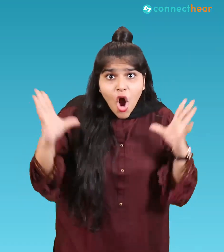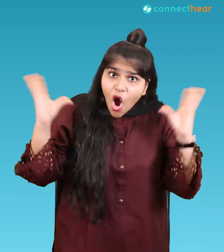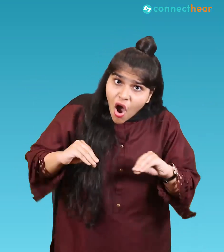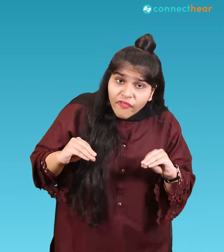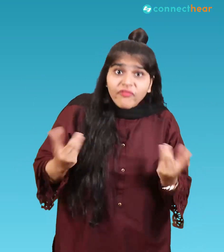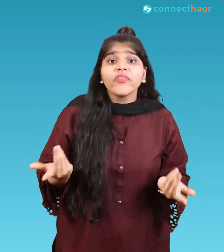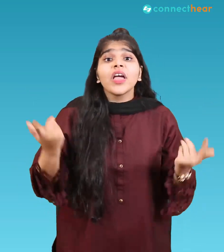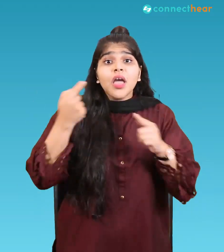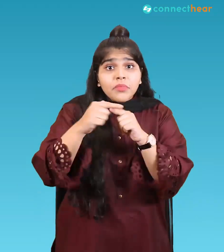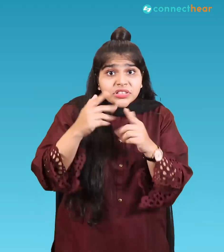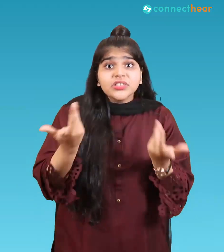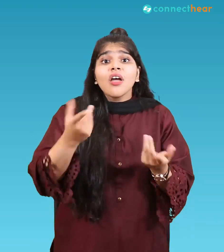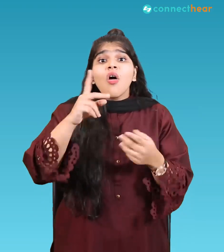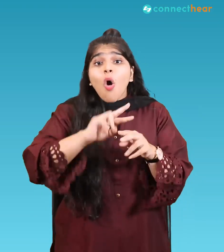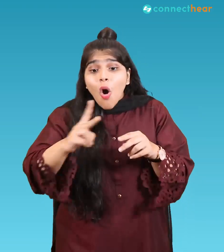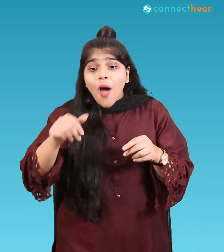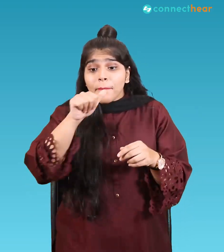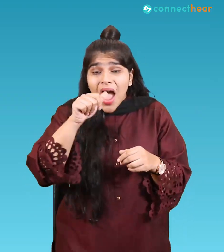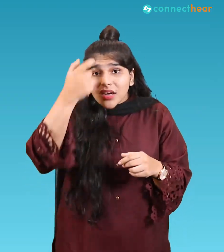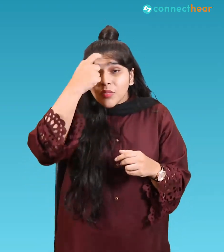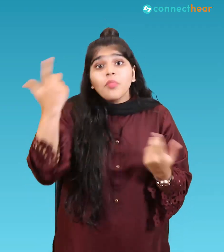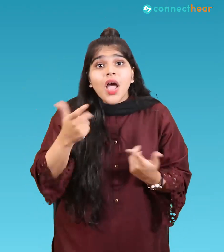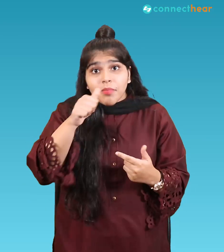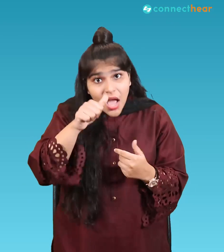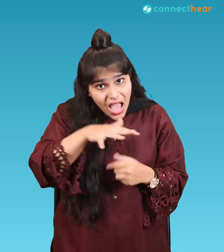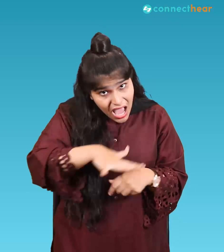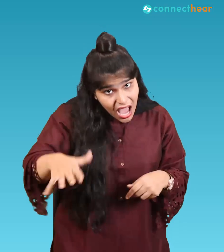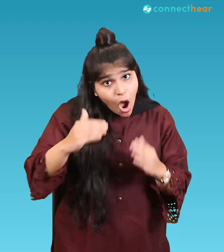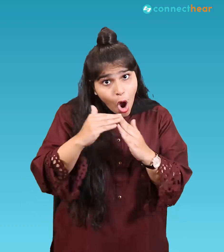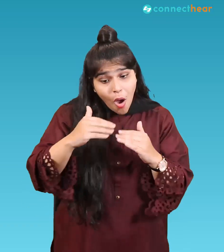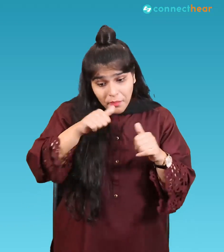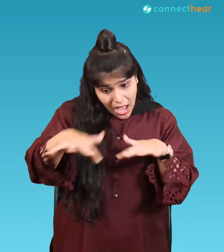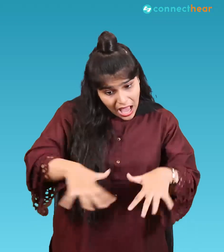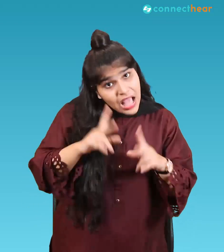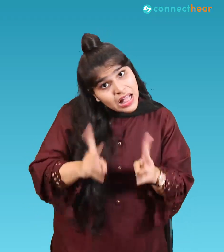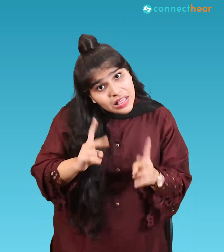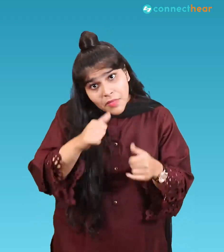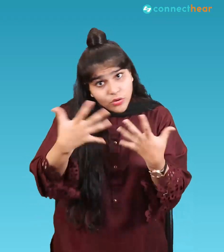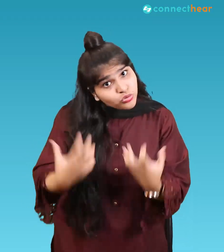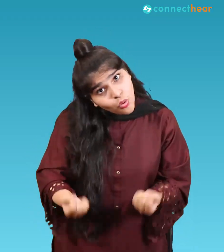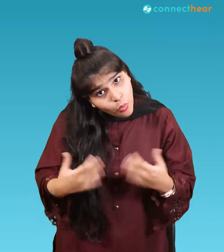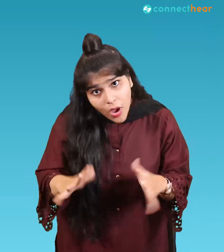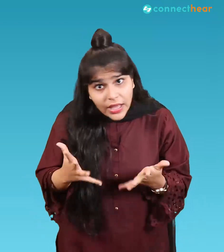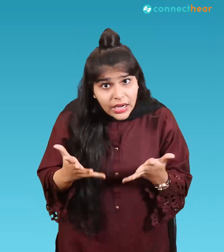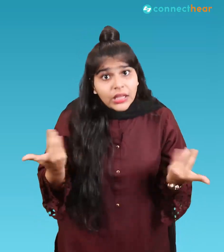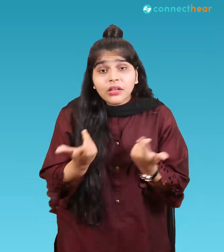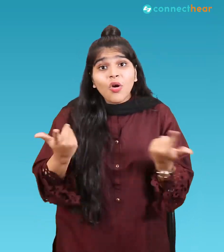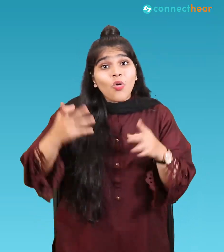right now what about the water situation do you still have water in your houses because there was rainwater as far as the eye